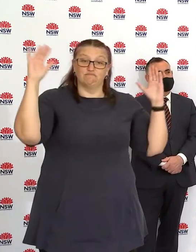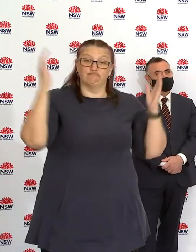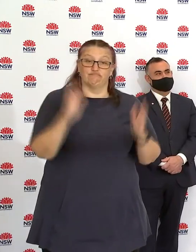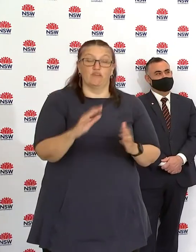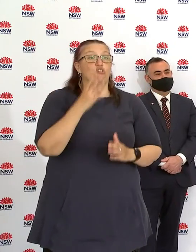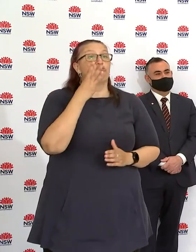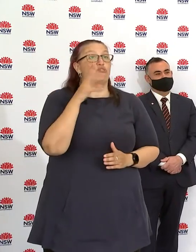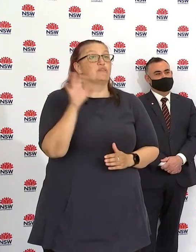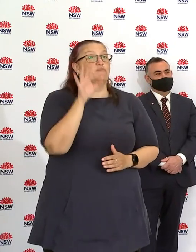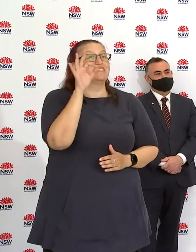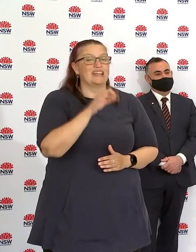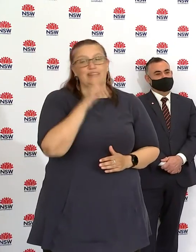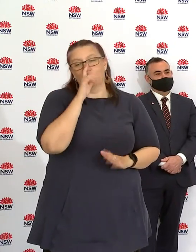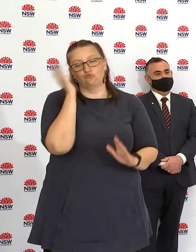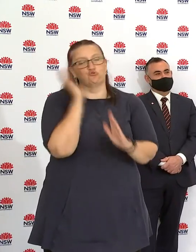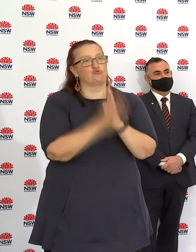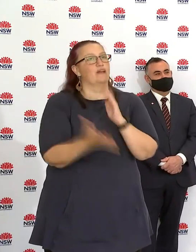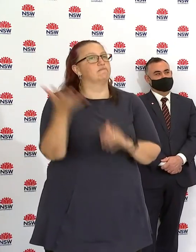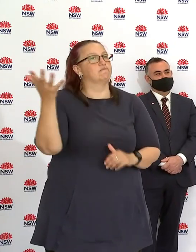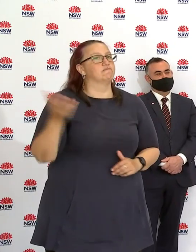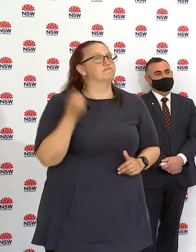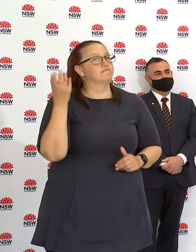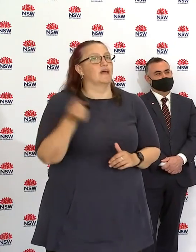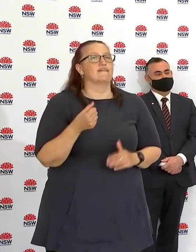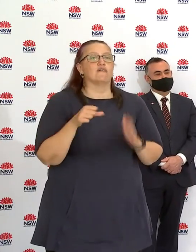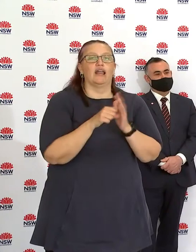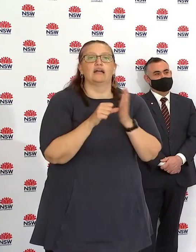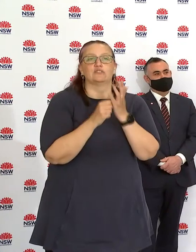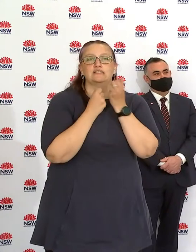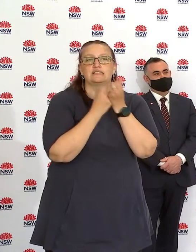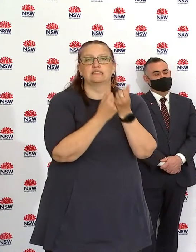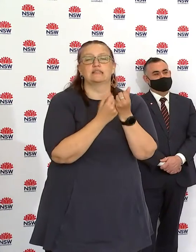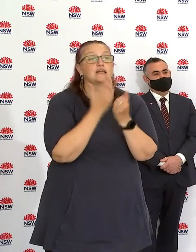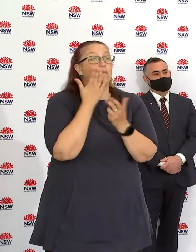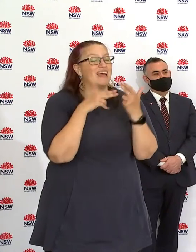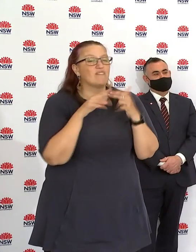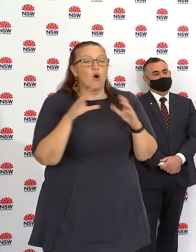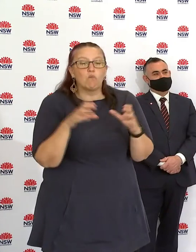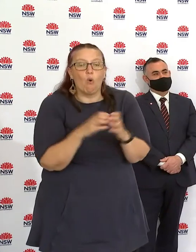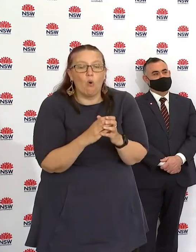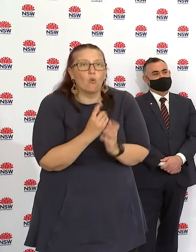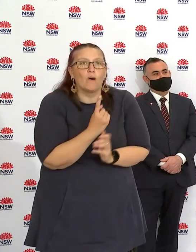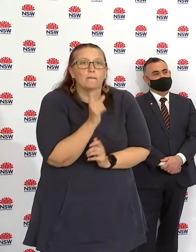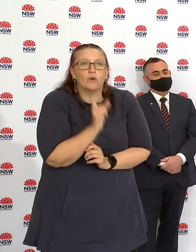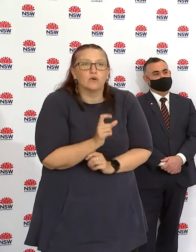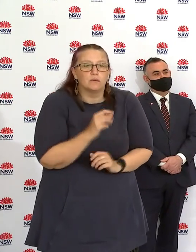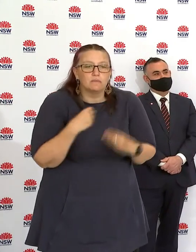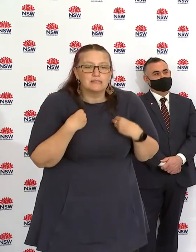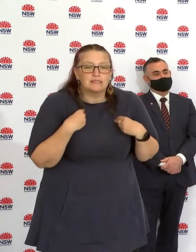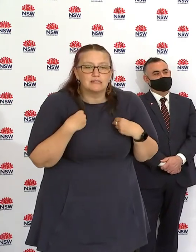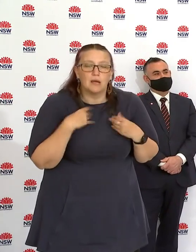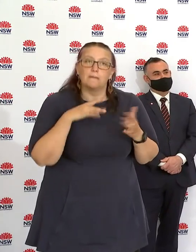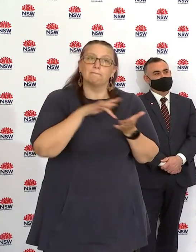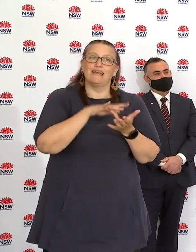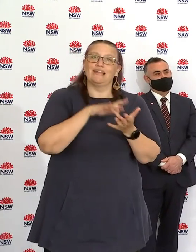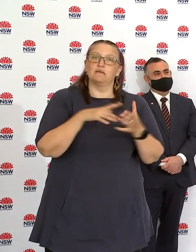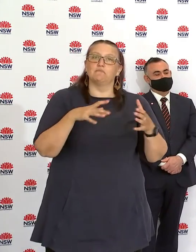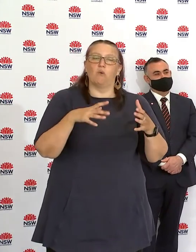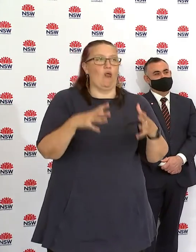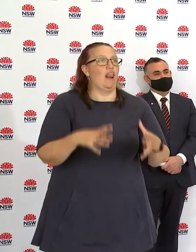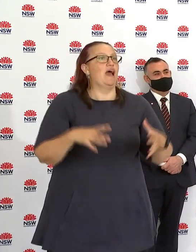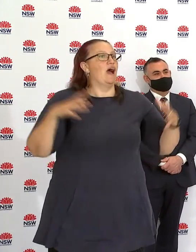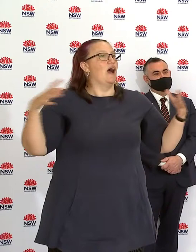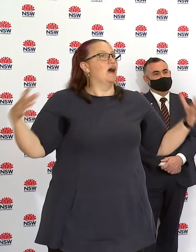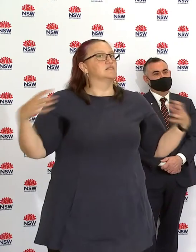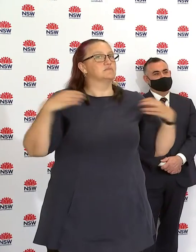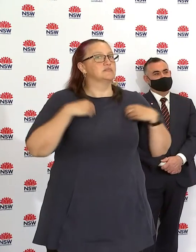cent will be able to apply for financial assistance. Whether it's a micro business, a medium-sized business or a large business, please